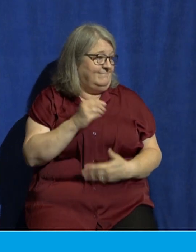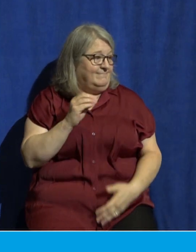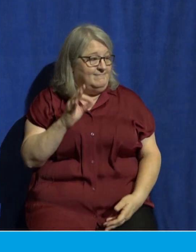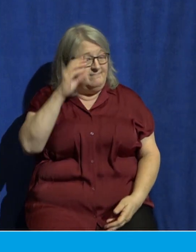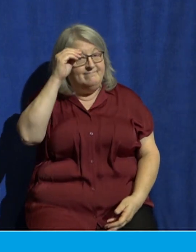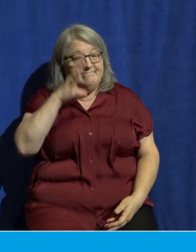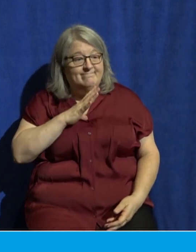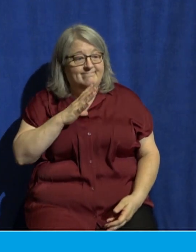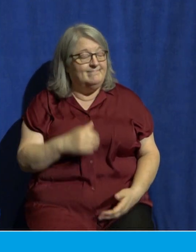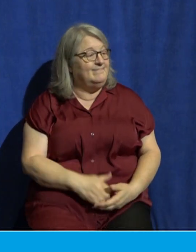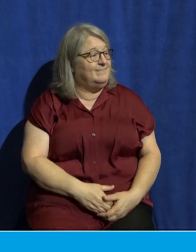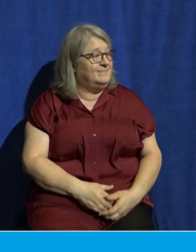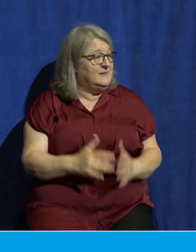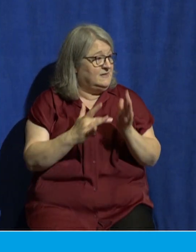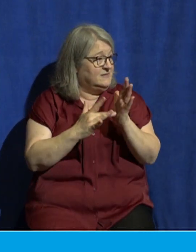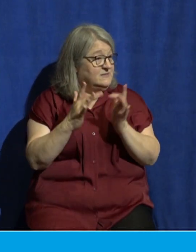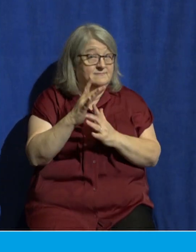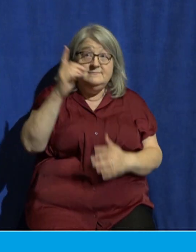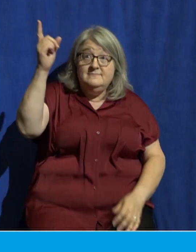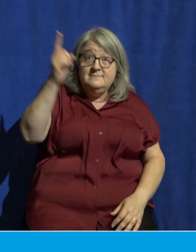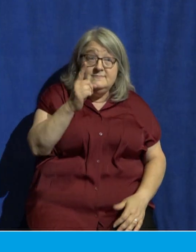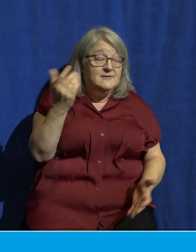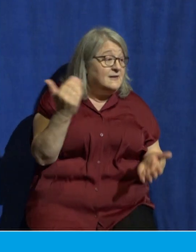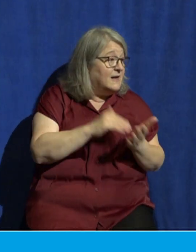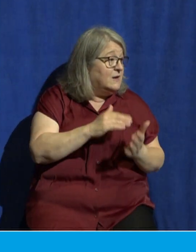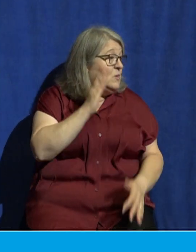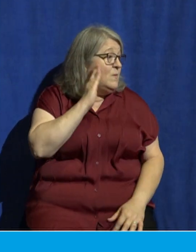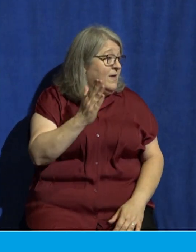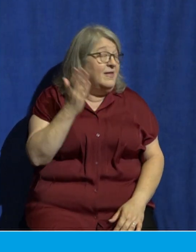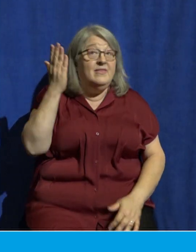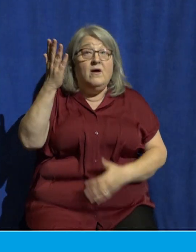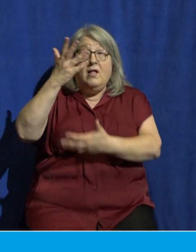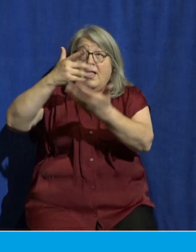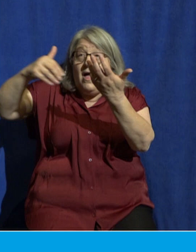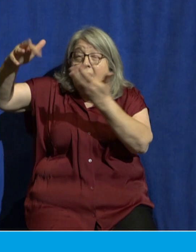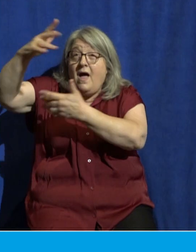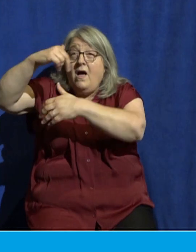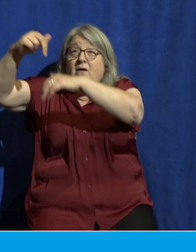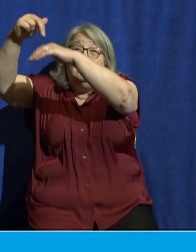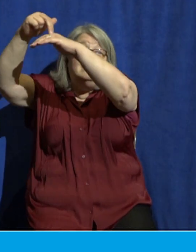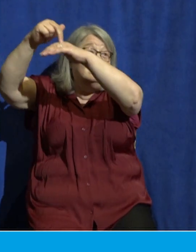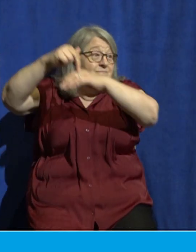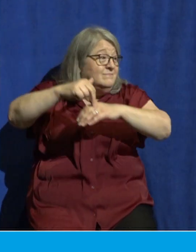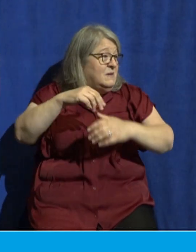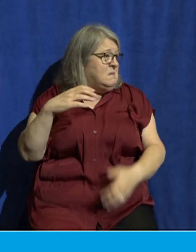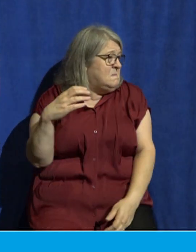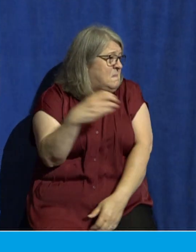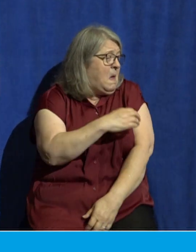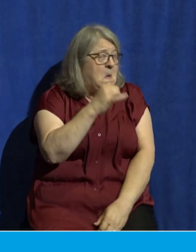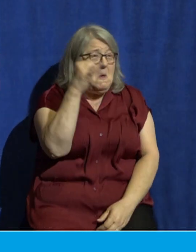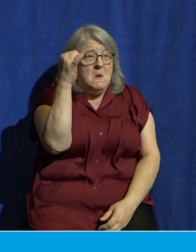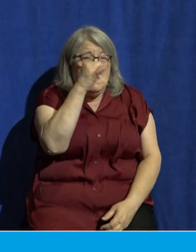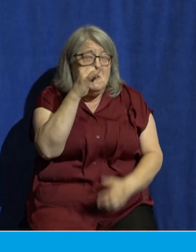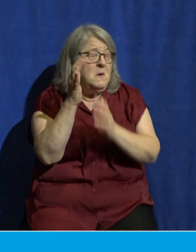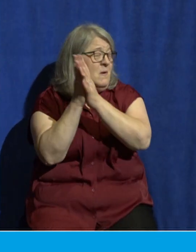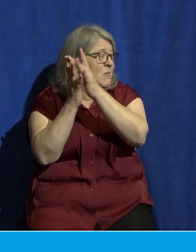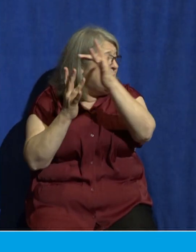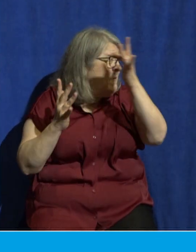and he's coming again in clouds with great power and glory this is a fulfillment of prophecy from